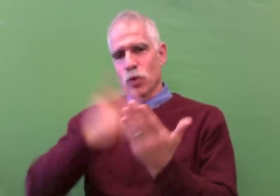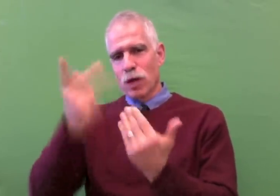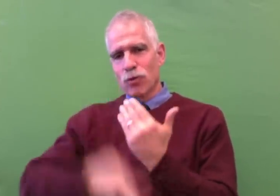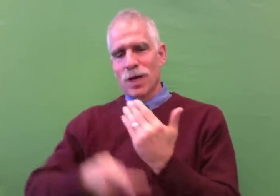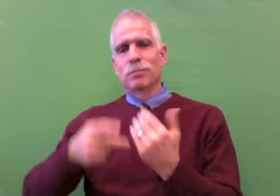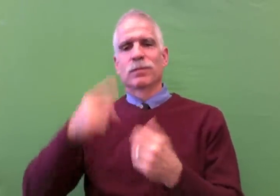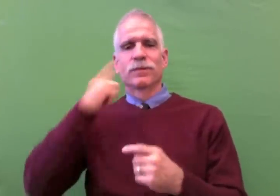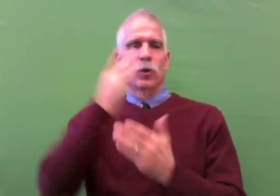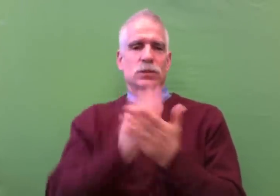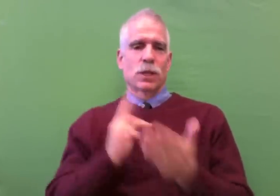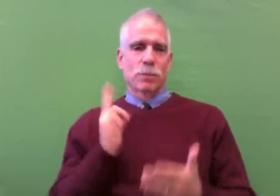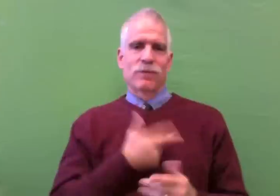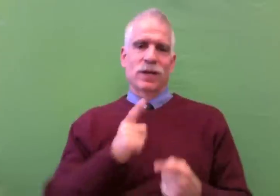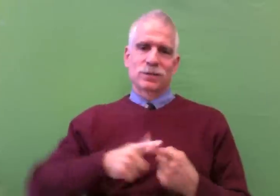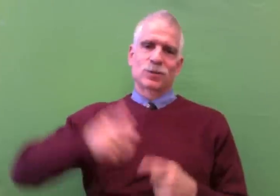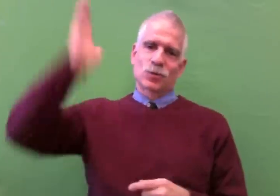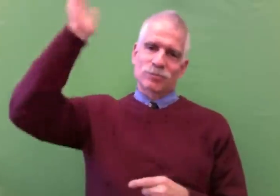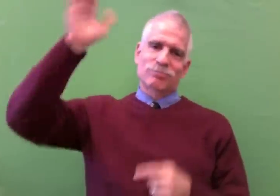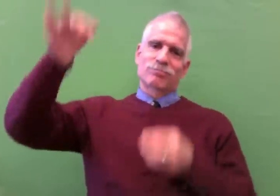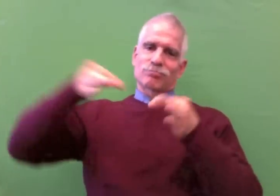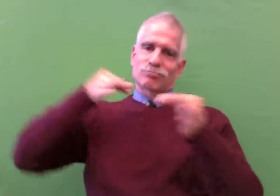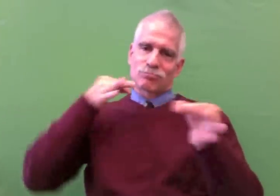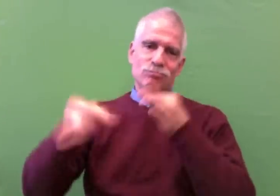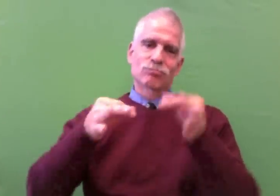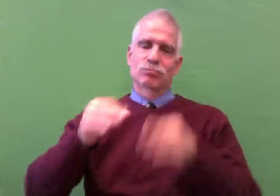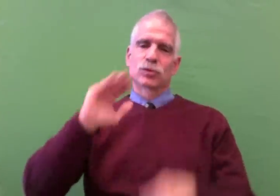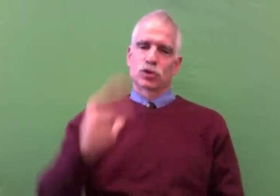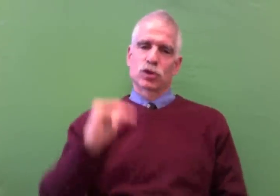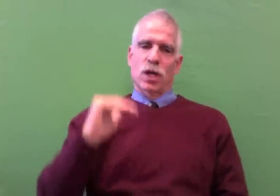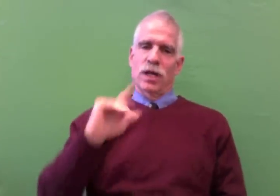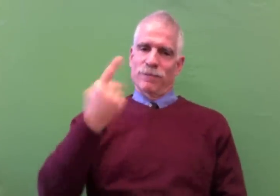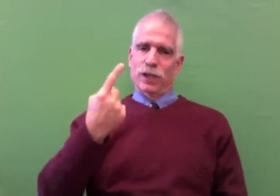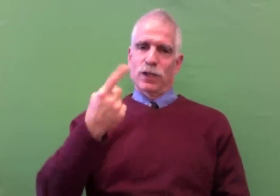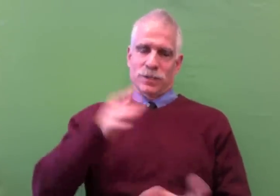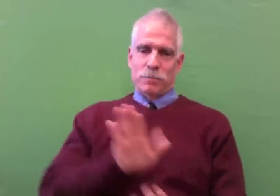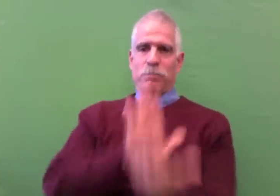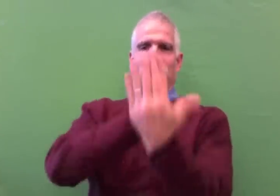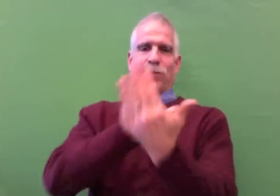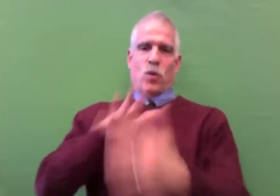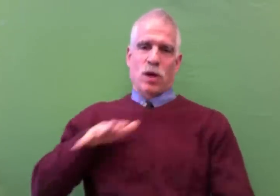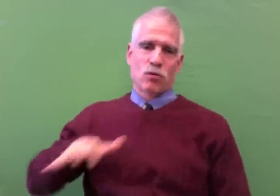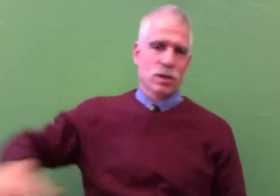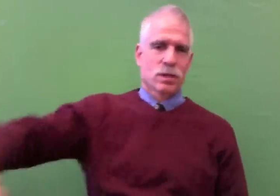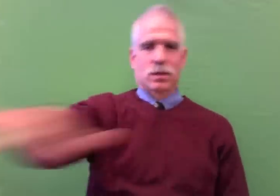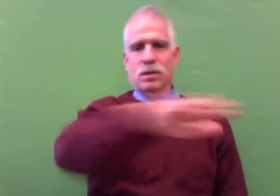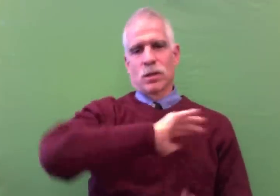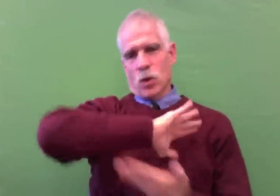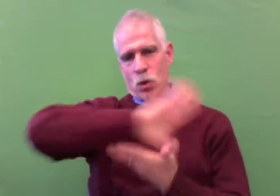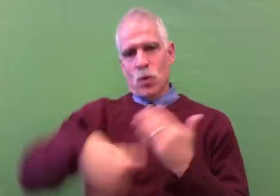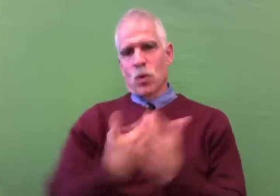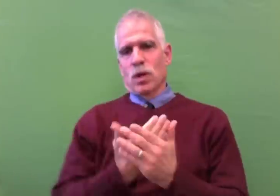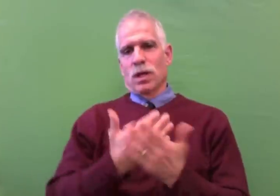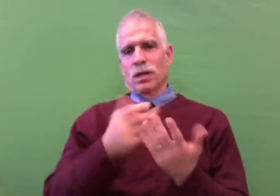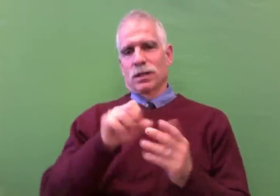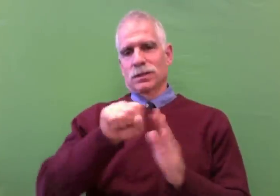We're hoping to have a part in their program and an opportunity for some of us to present about the Child First campaign